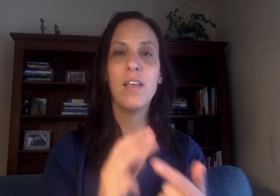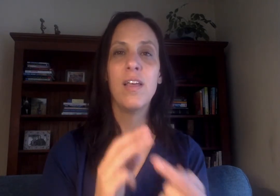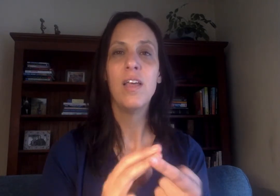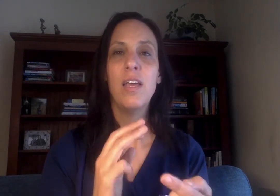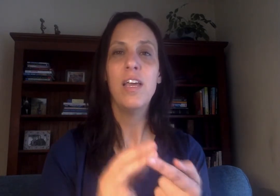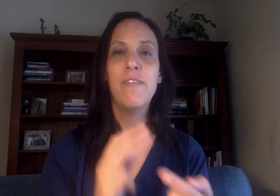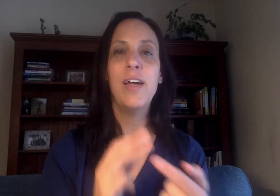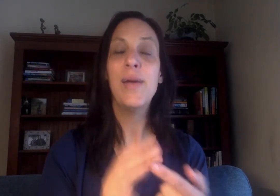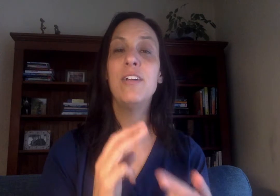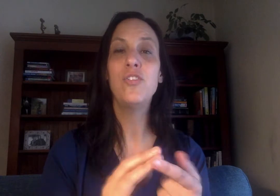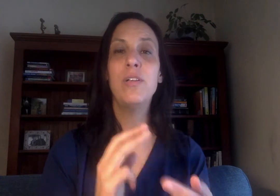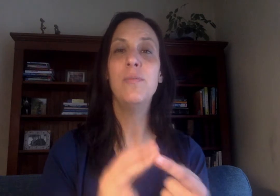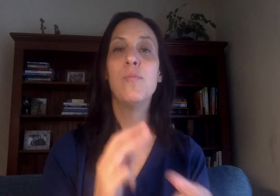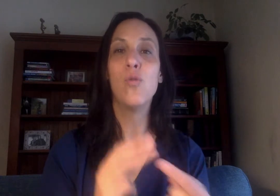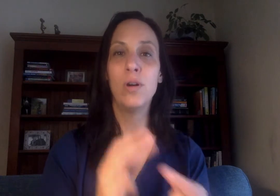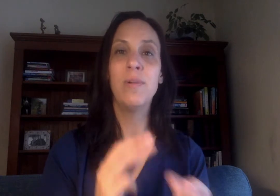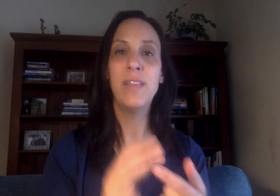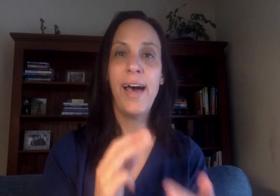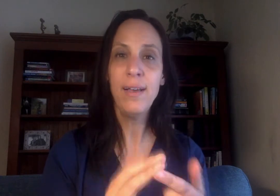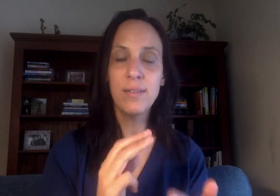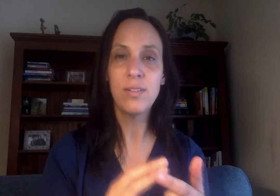if I'm actually more relaxed